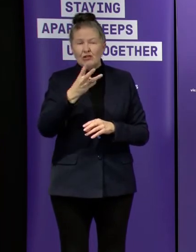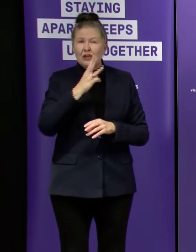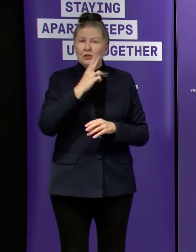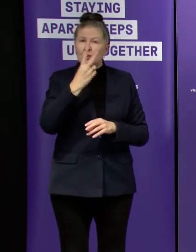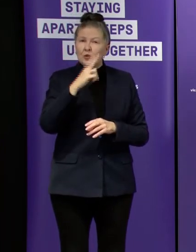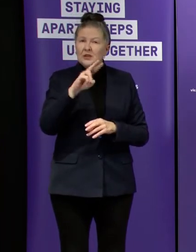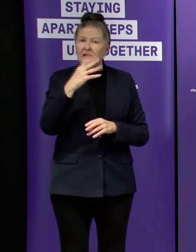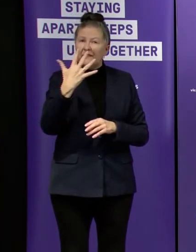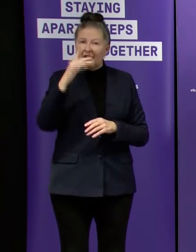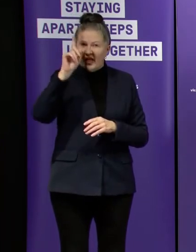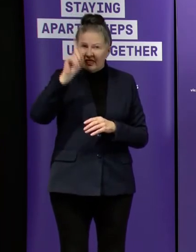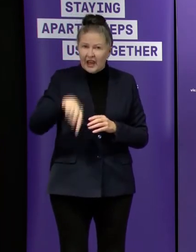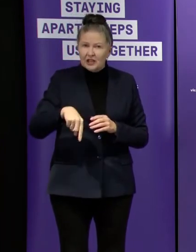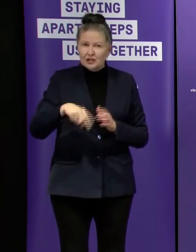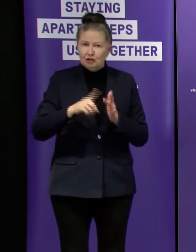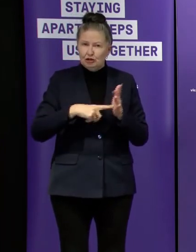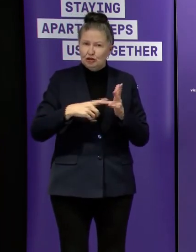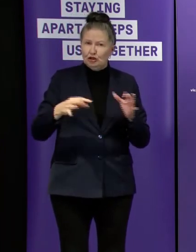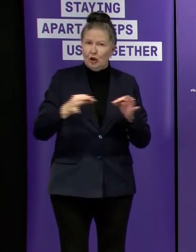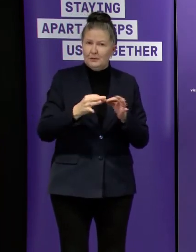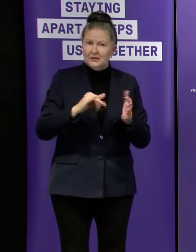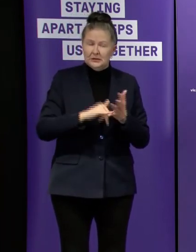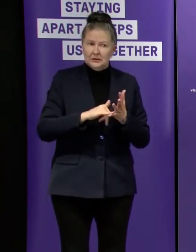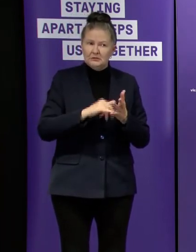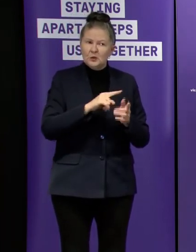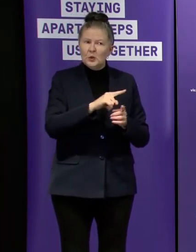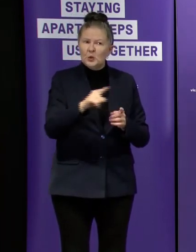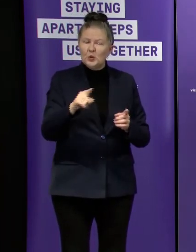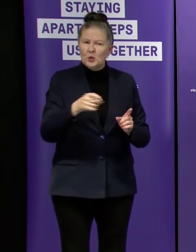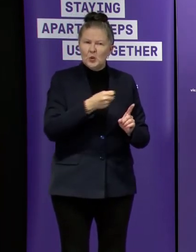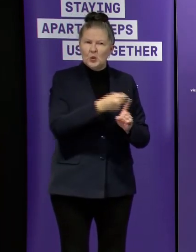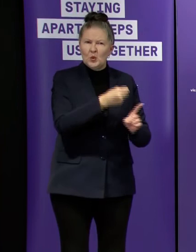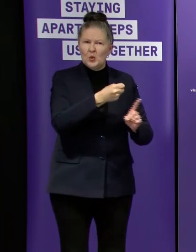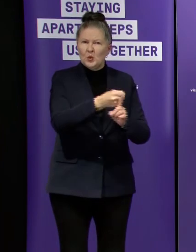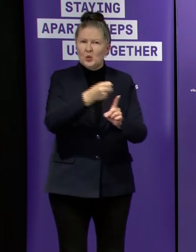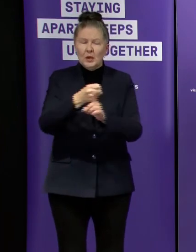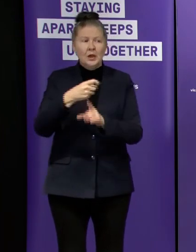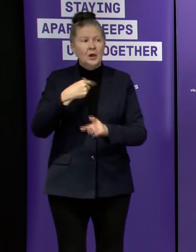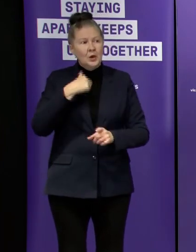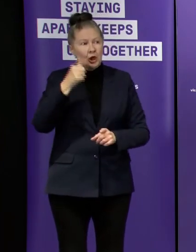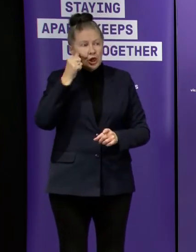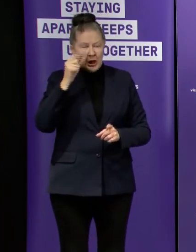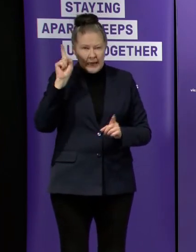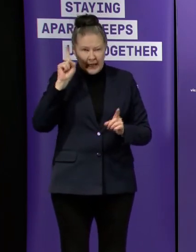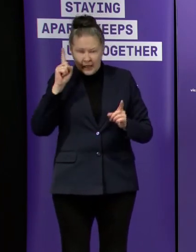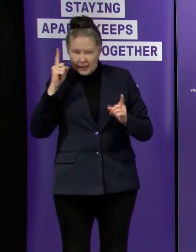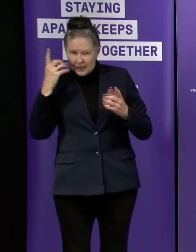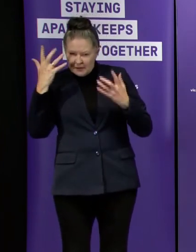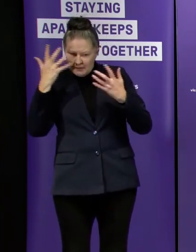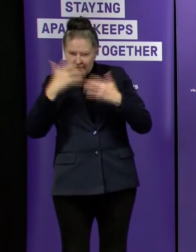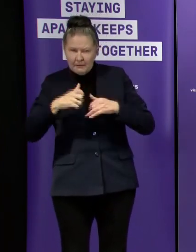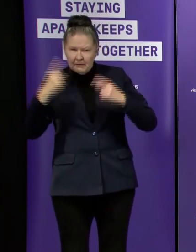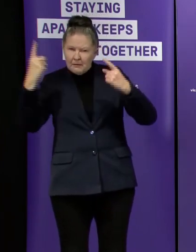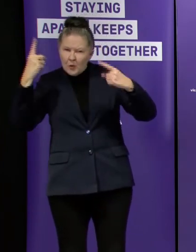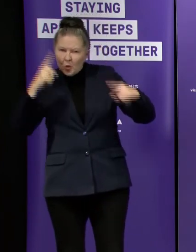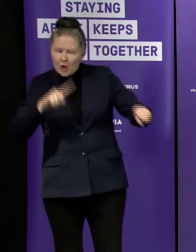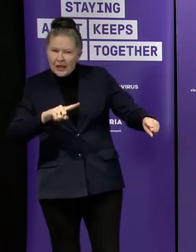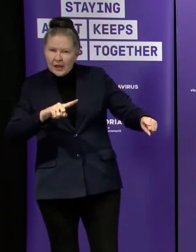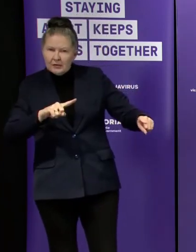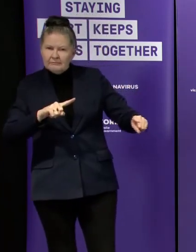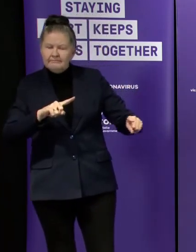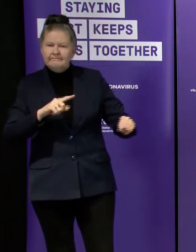being affected uh we saw we anticipated through the revised modeling which works on the assumption of the